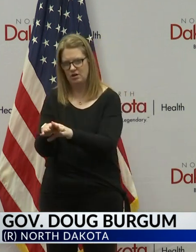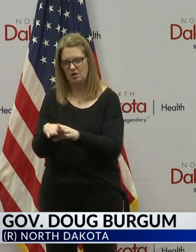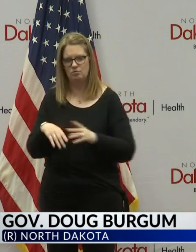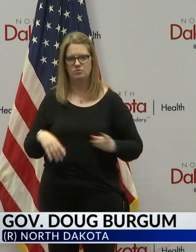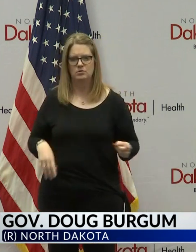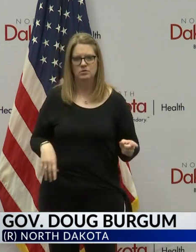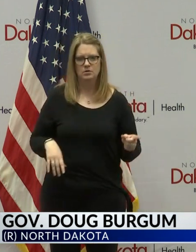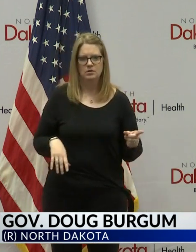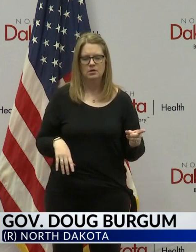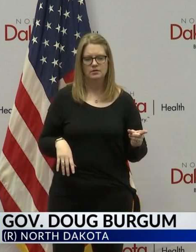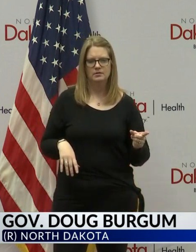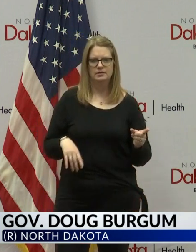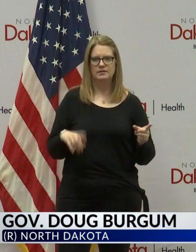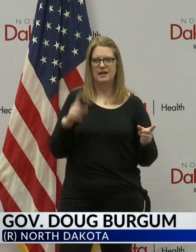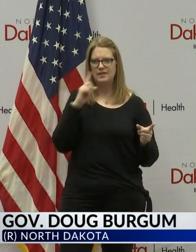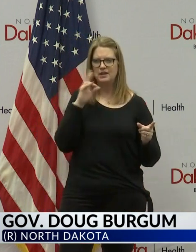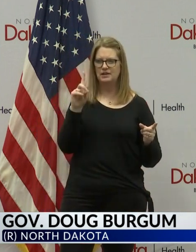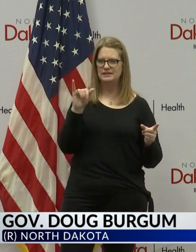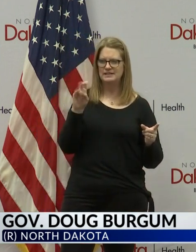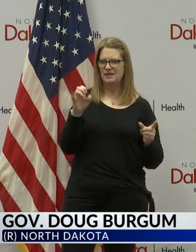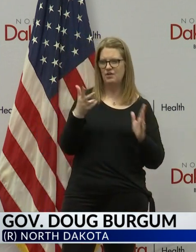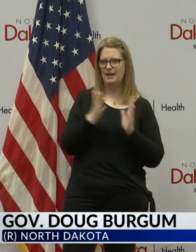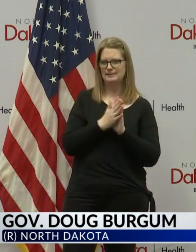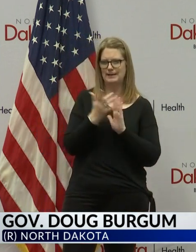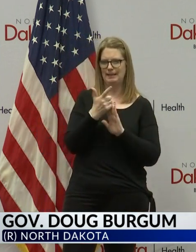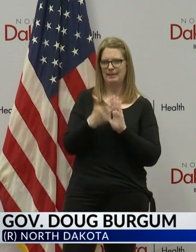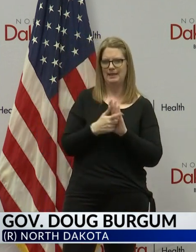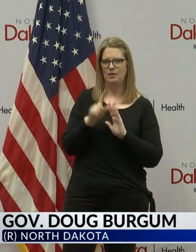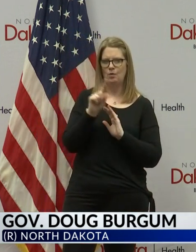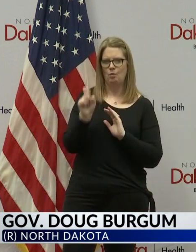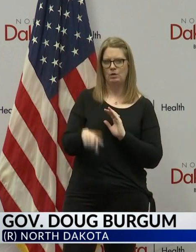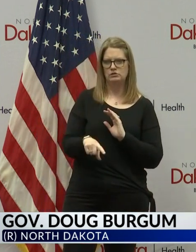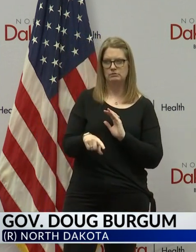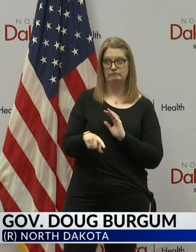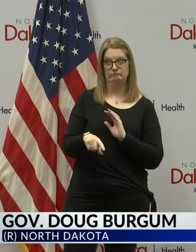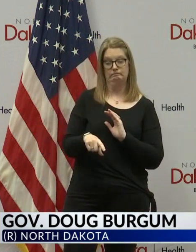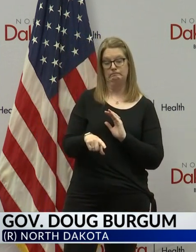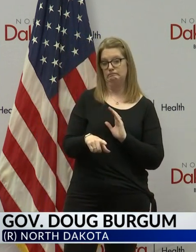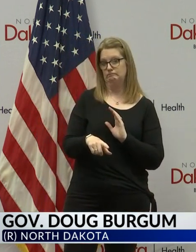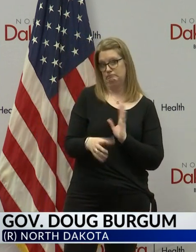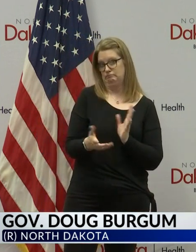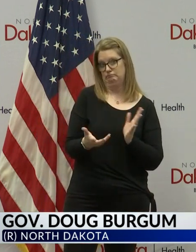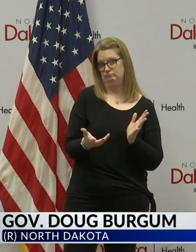I think, Dave, you're asking a legal question, which I've not explored the answer to.